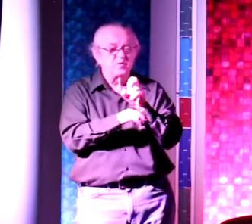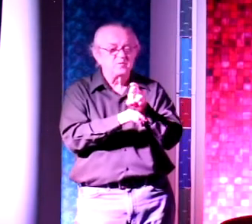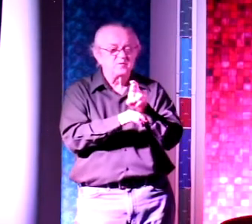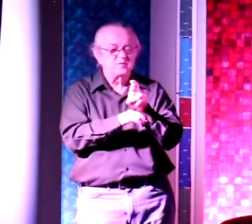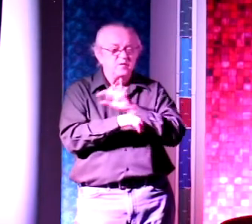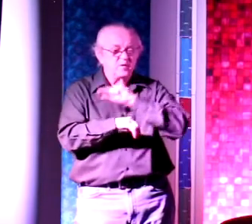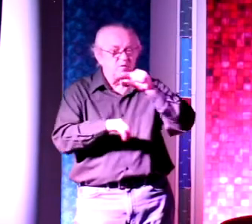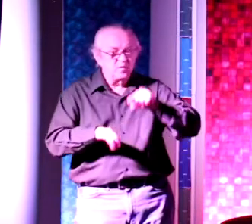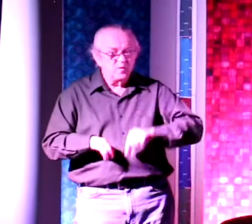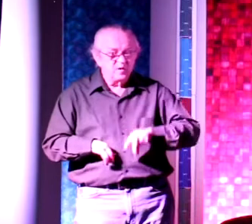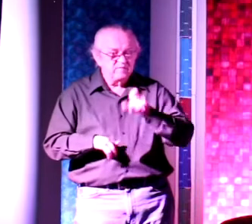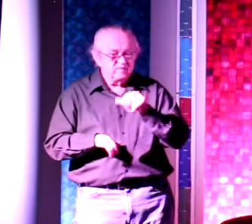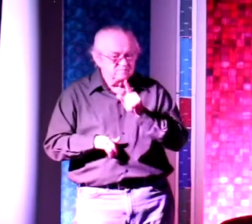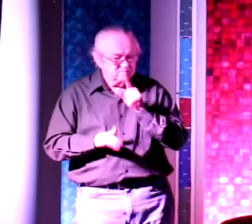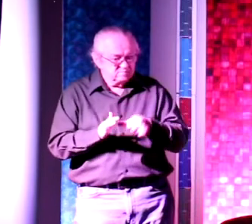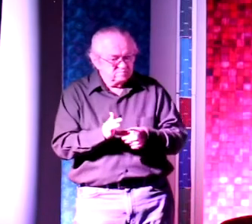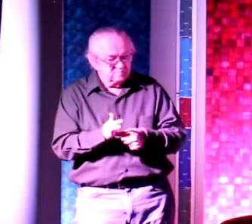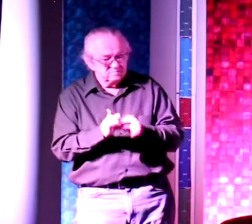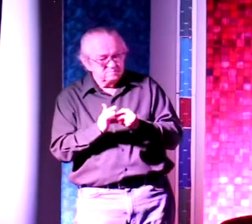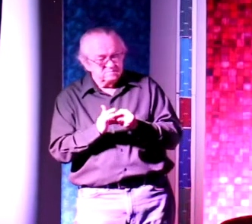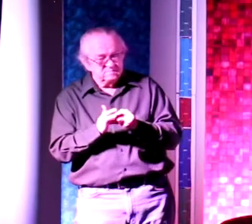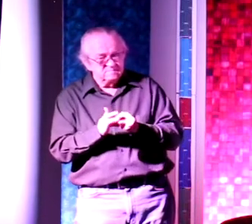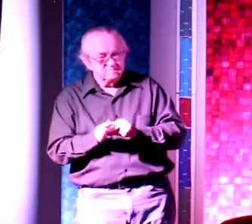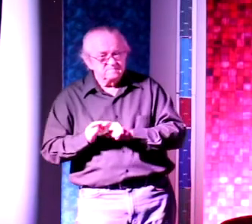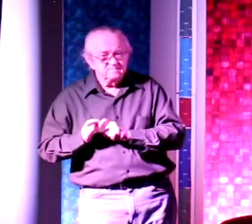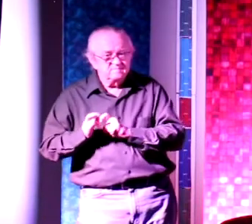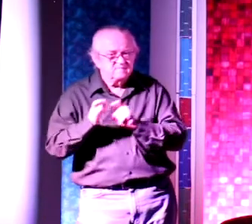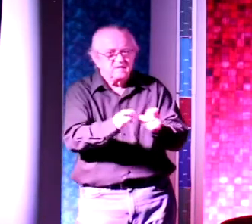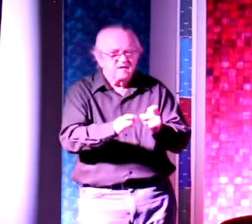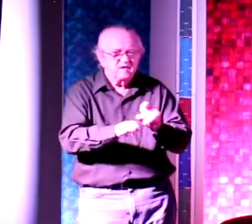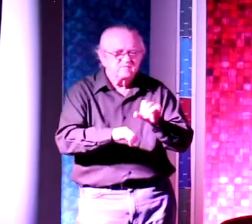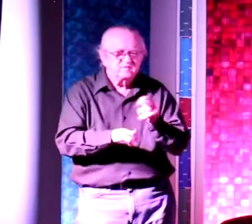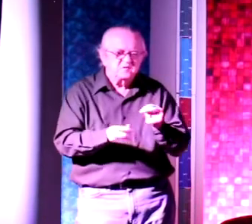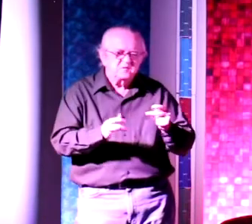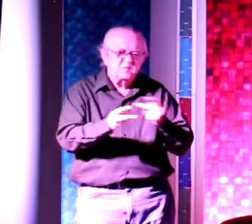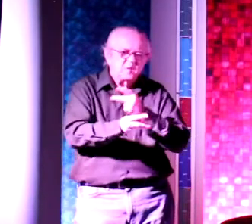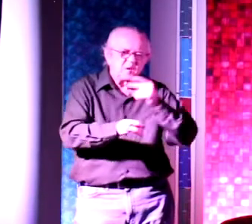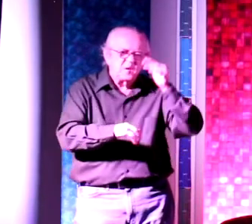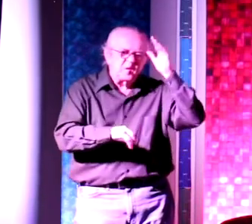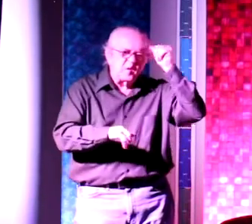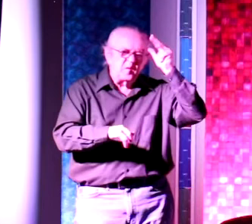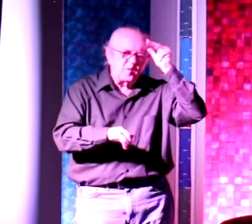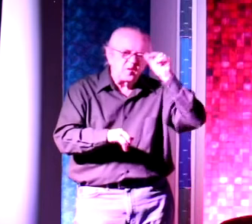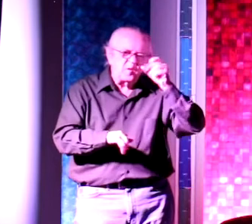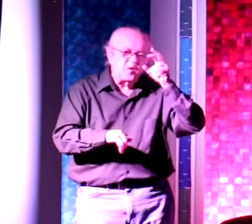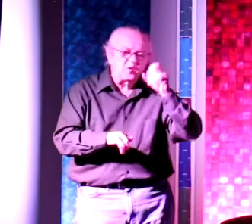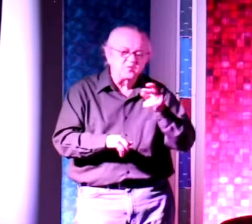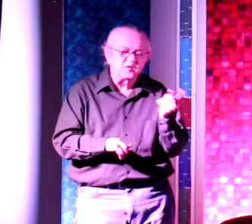Victoria was so impressed, she gave Cruiser to John. And John and Cruiser toured England,